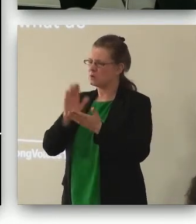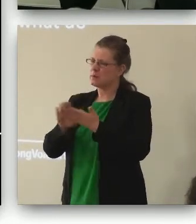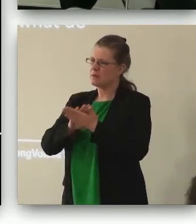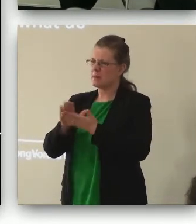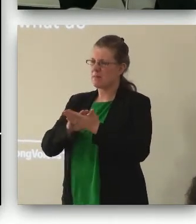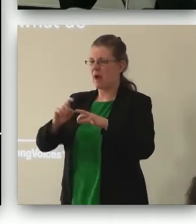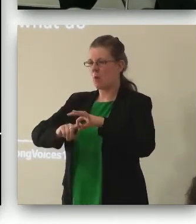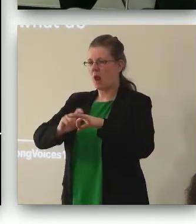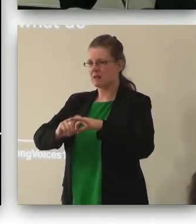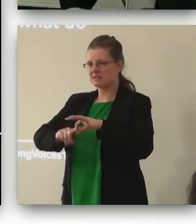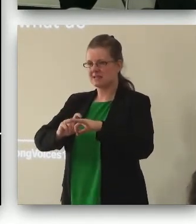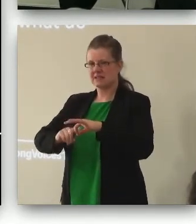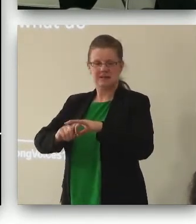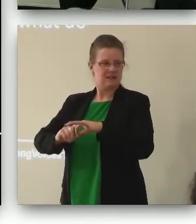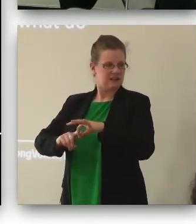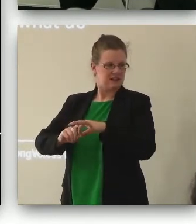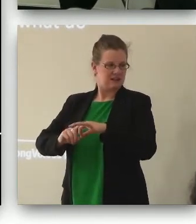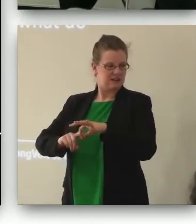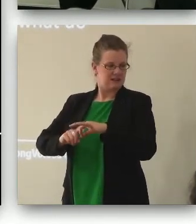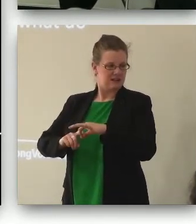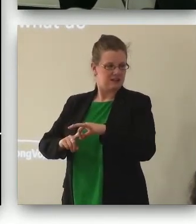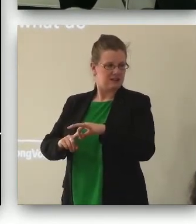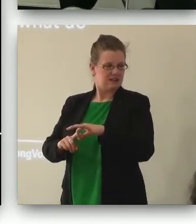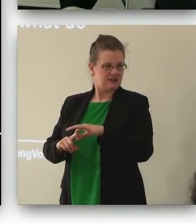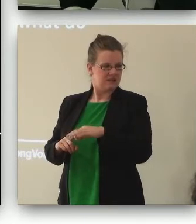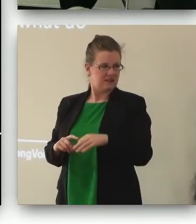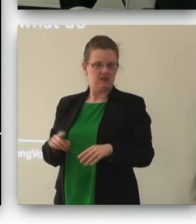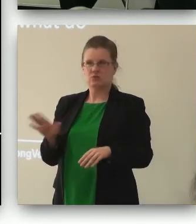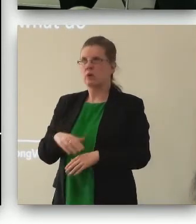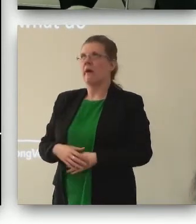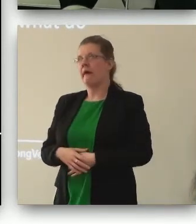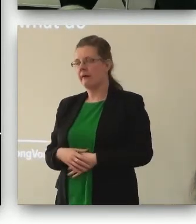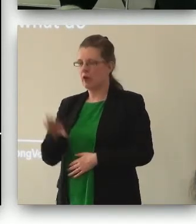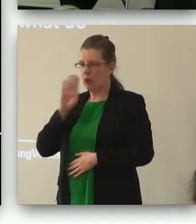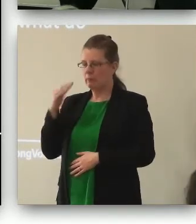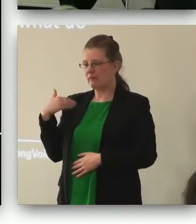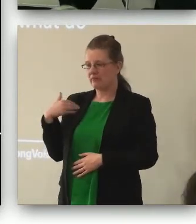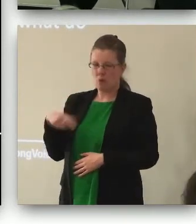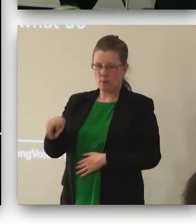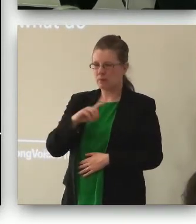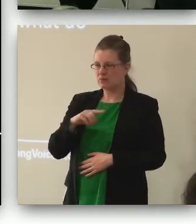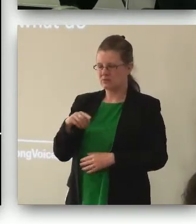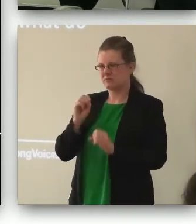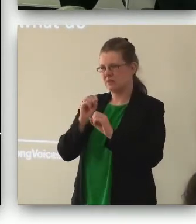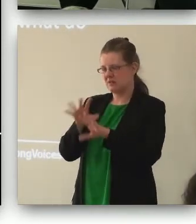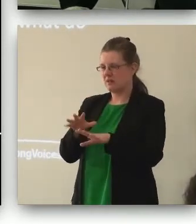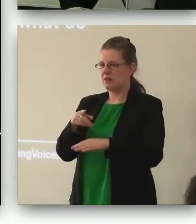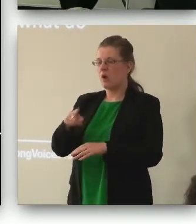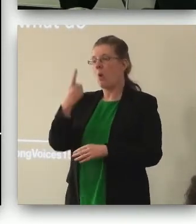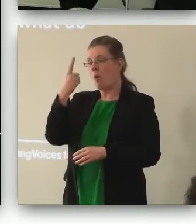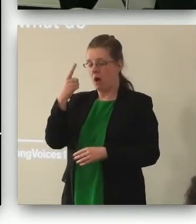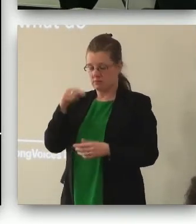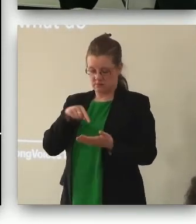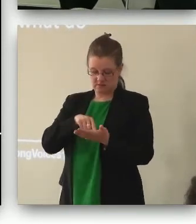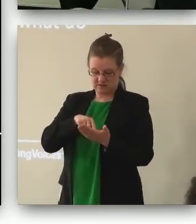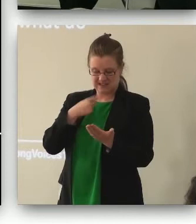please don't sigh I know it's a debate that's gone on forever but just to provide some context one of them said